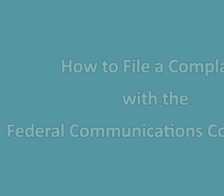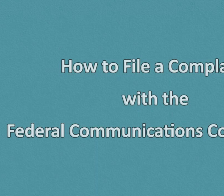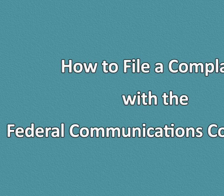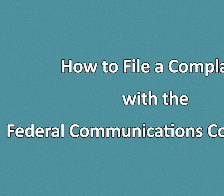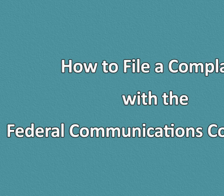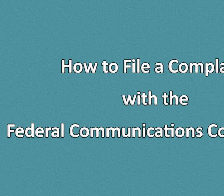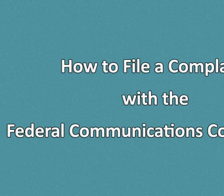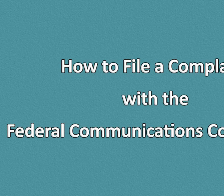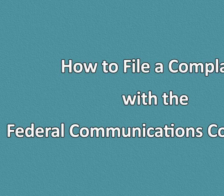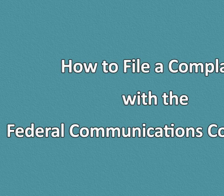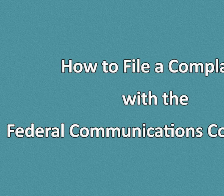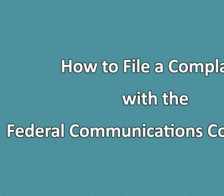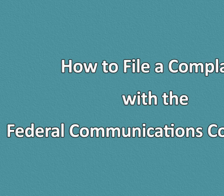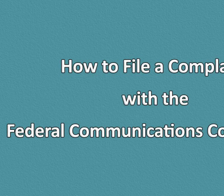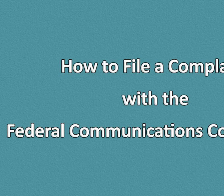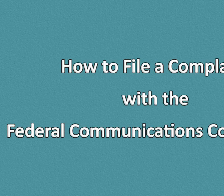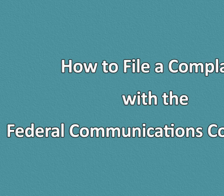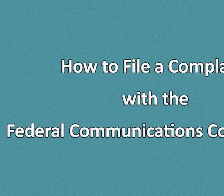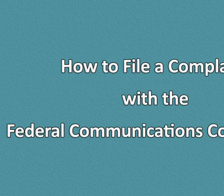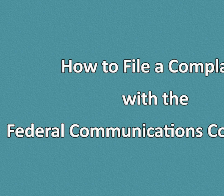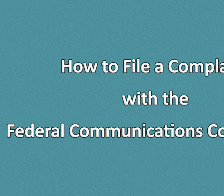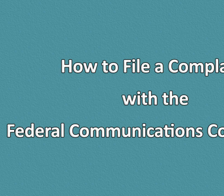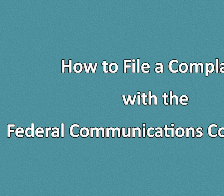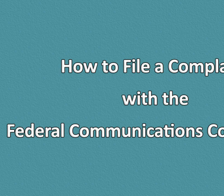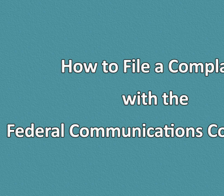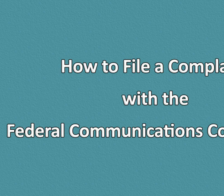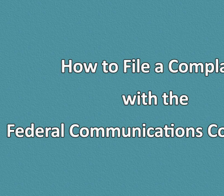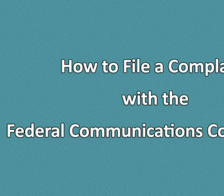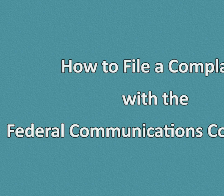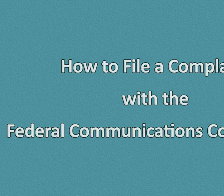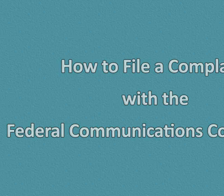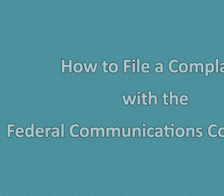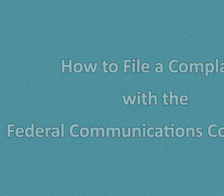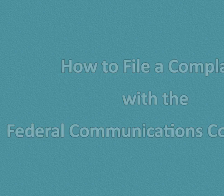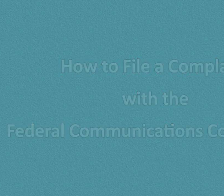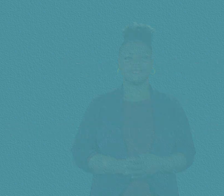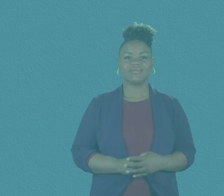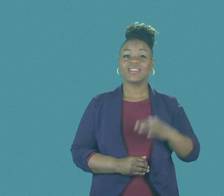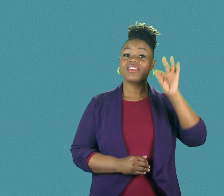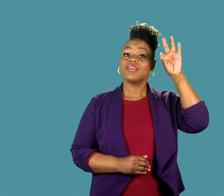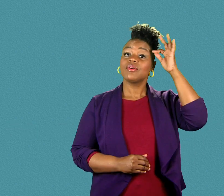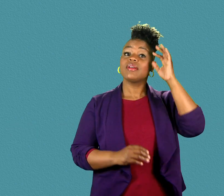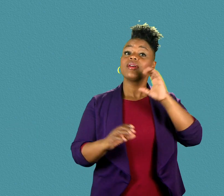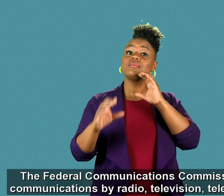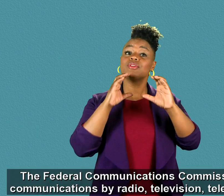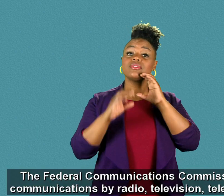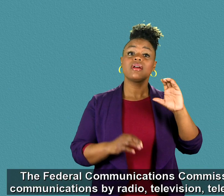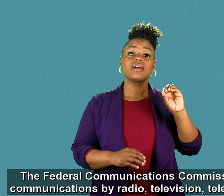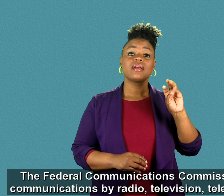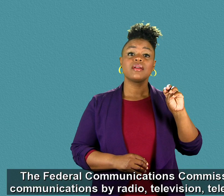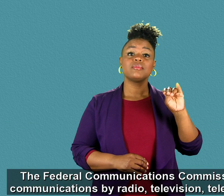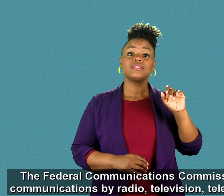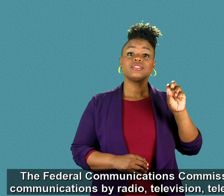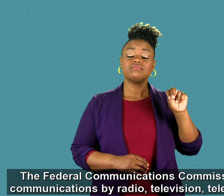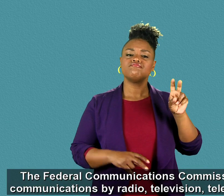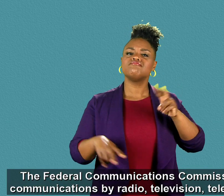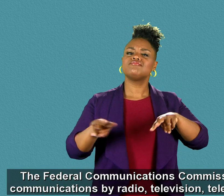How to file a complaint with the Federal Communications Commission. The Federal Communications Commission